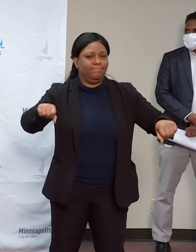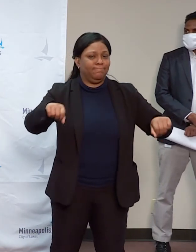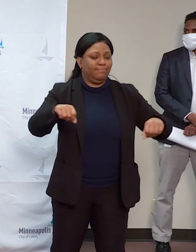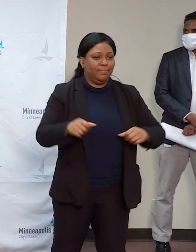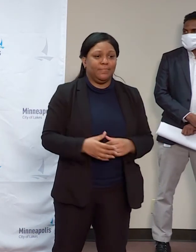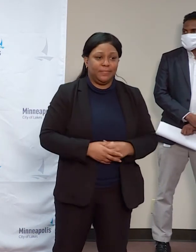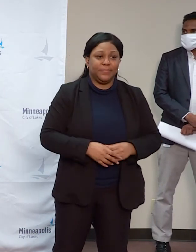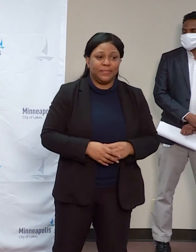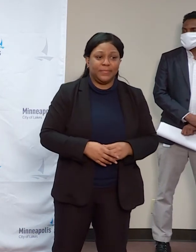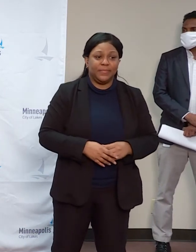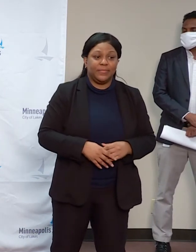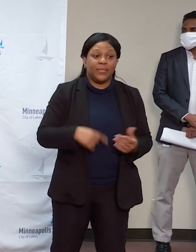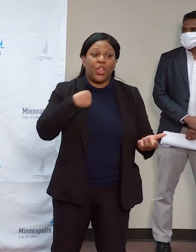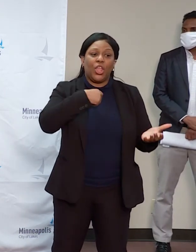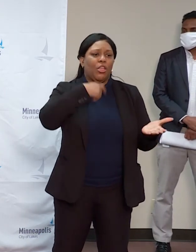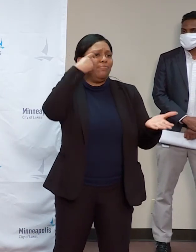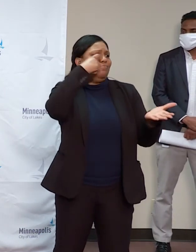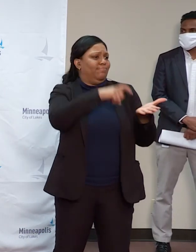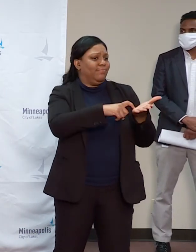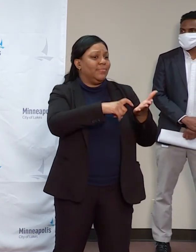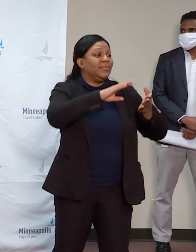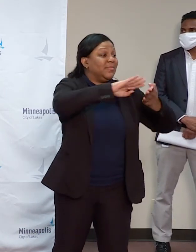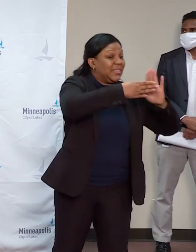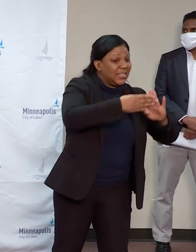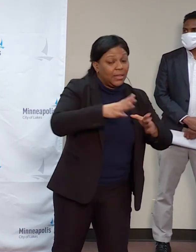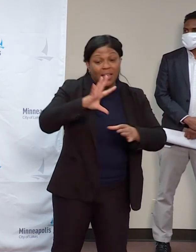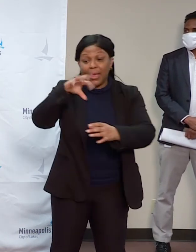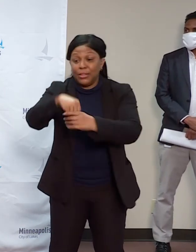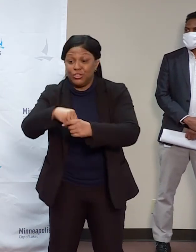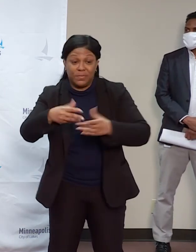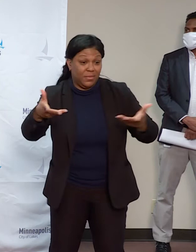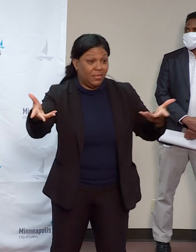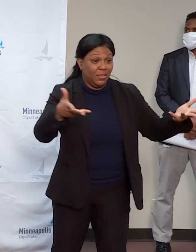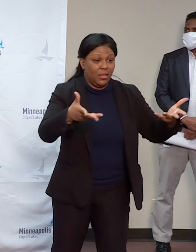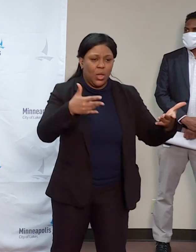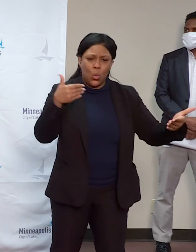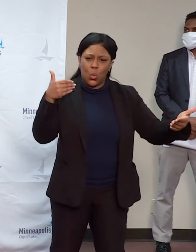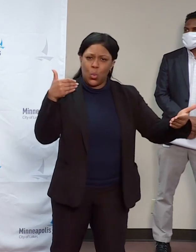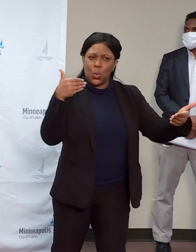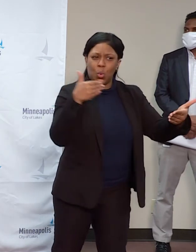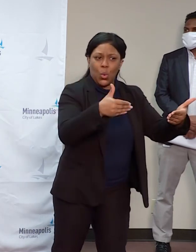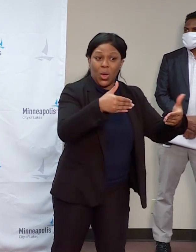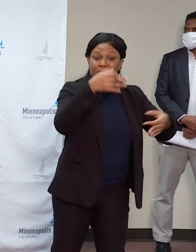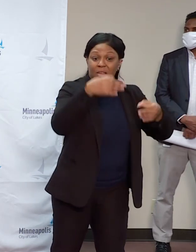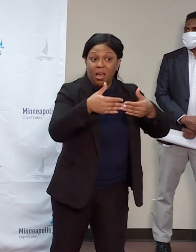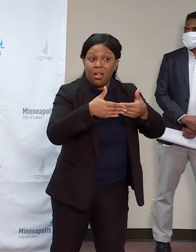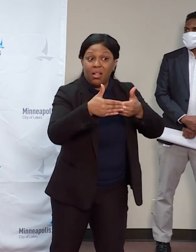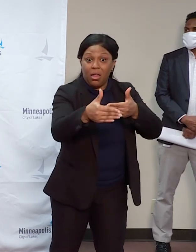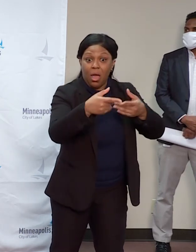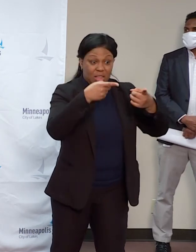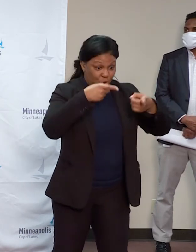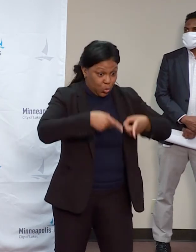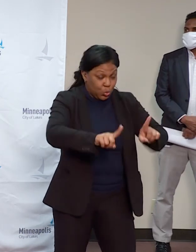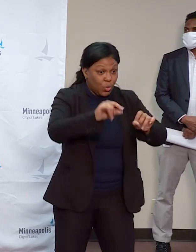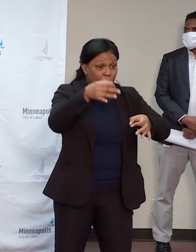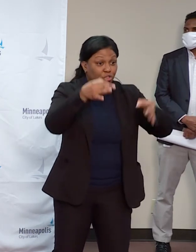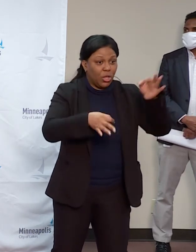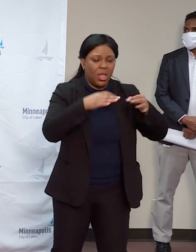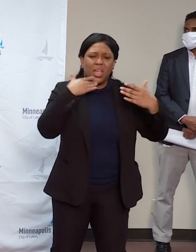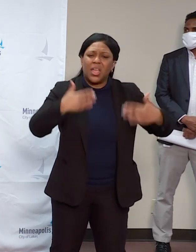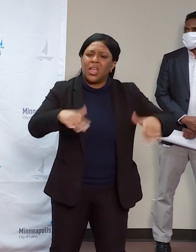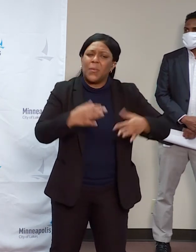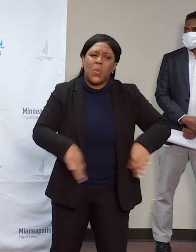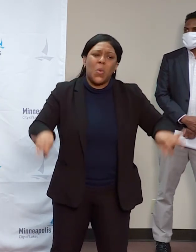communication and engagement with the community through the trial is going to be critically important, and we're building a plan to work in partnership with community, community